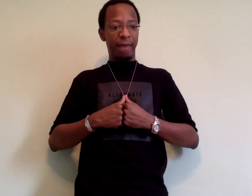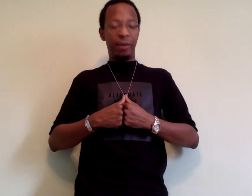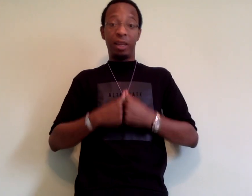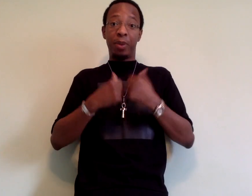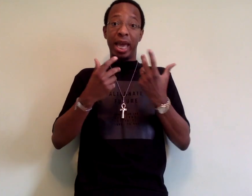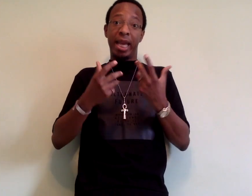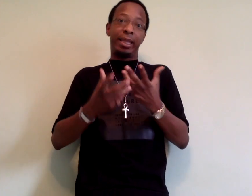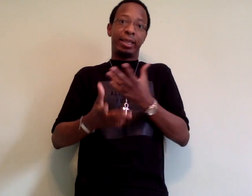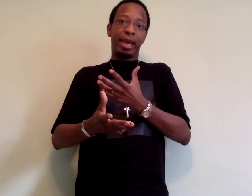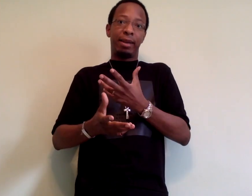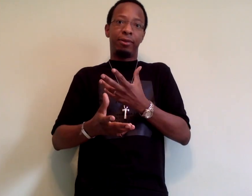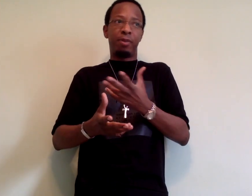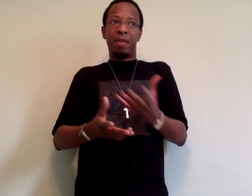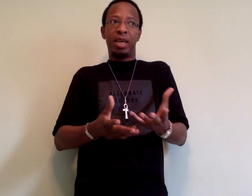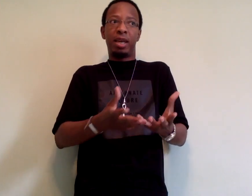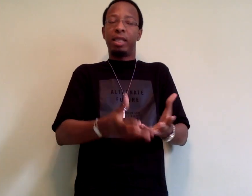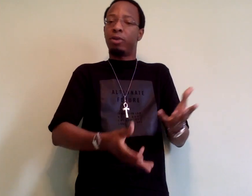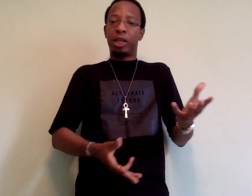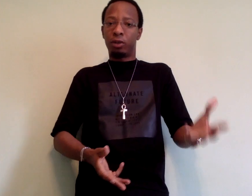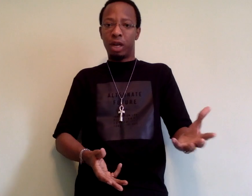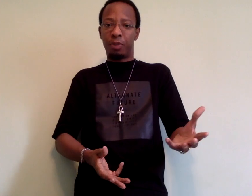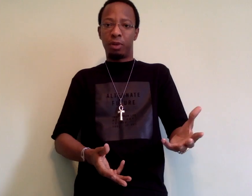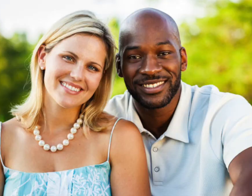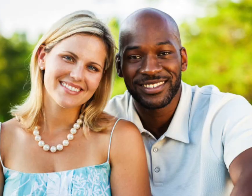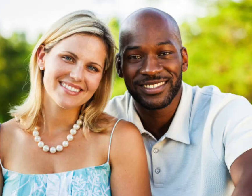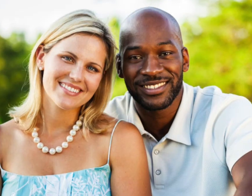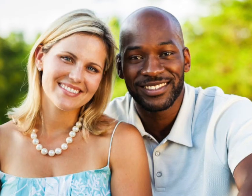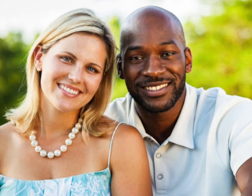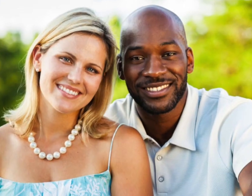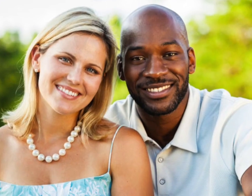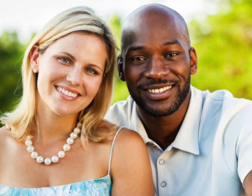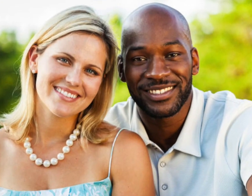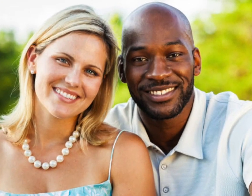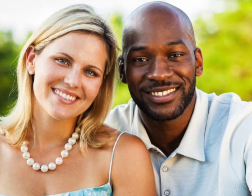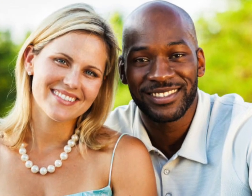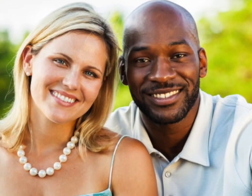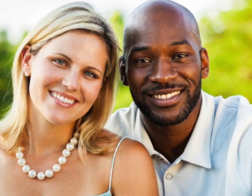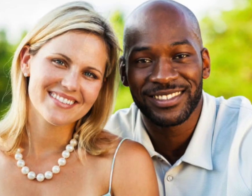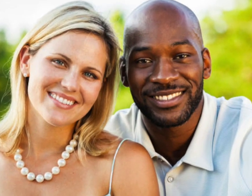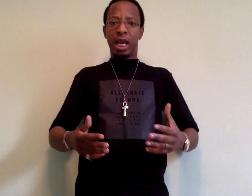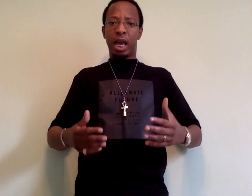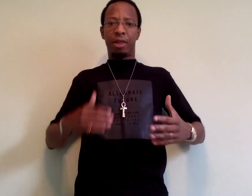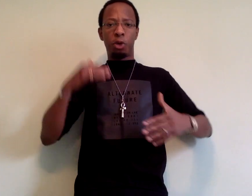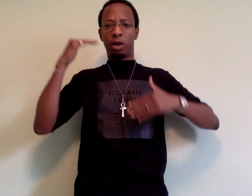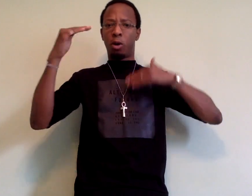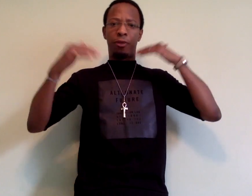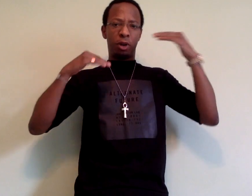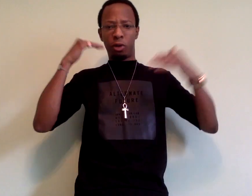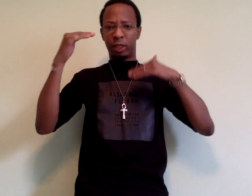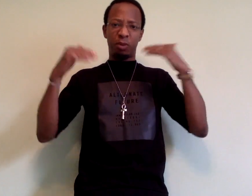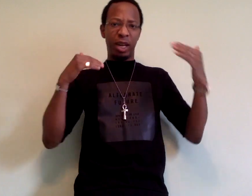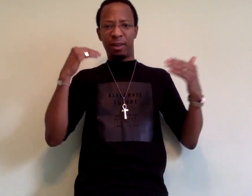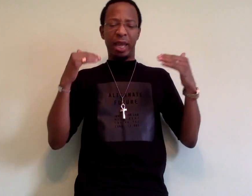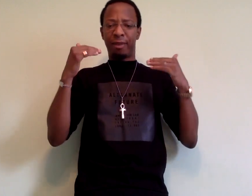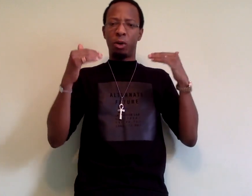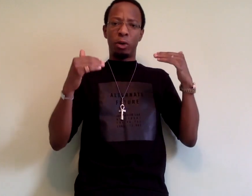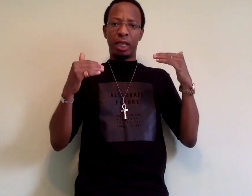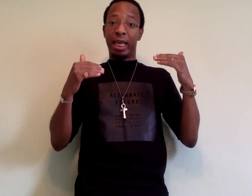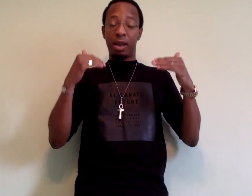feel a pang at the sight of maybe an interracial couple, particularly if it's a black man with a white woman. A thought often crosses many black folks, and again,